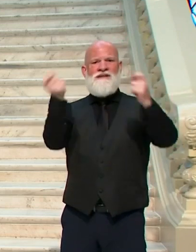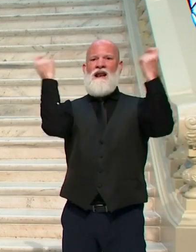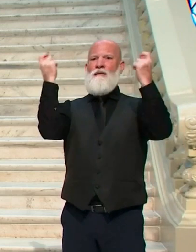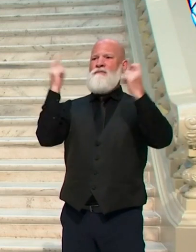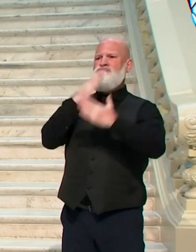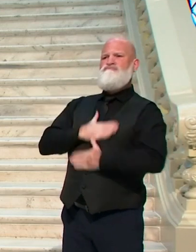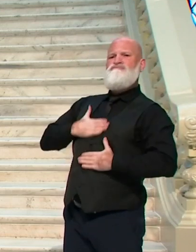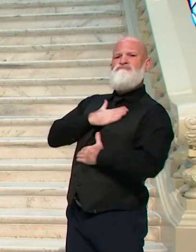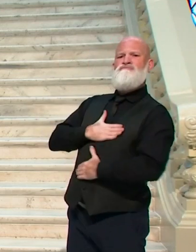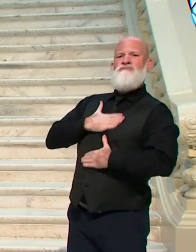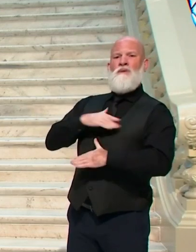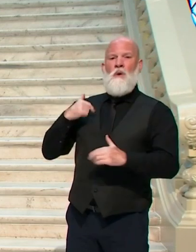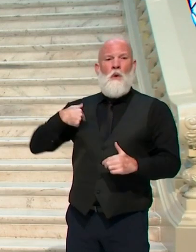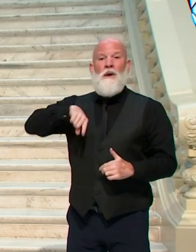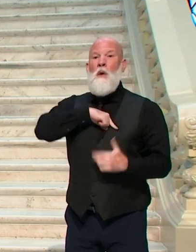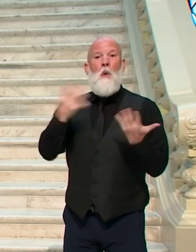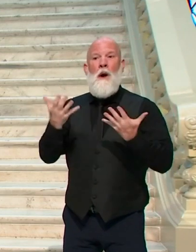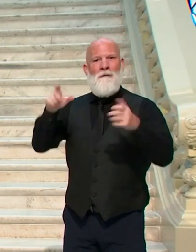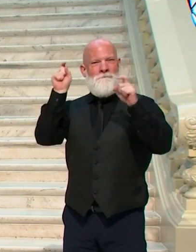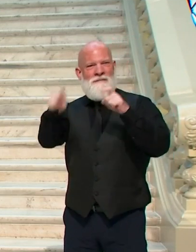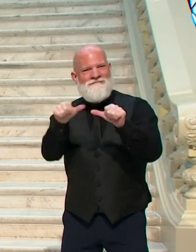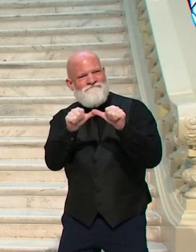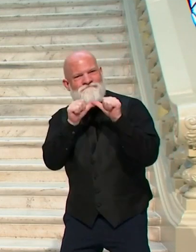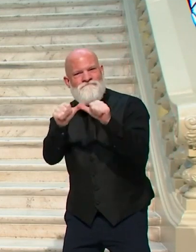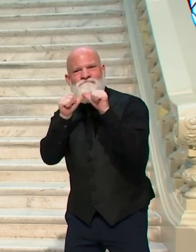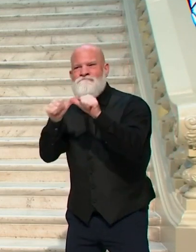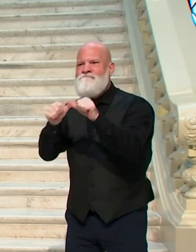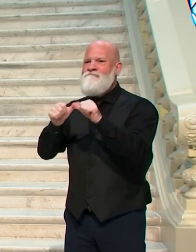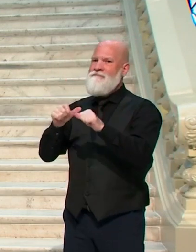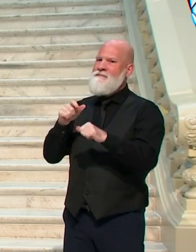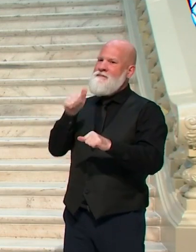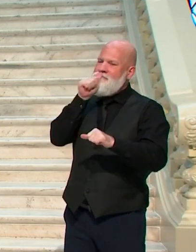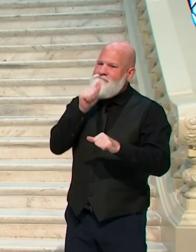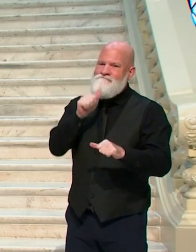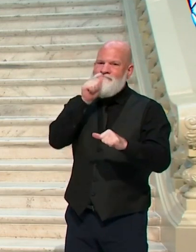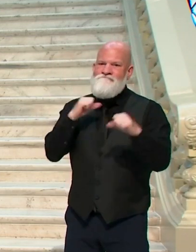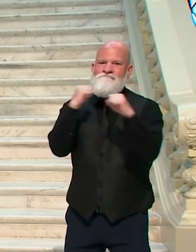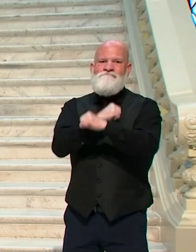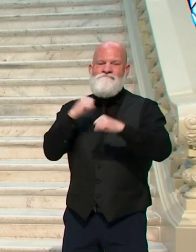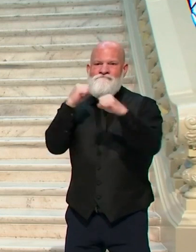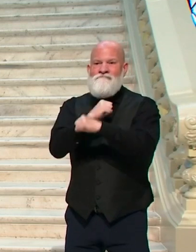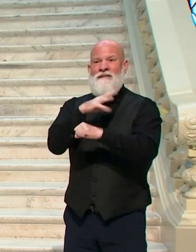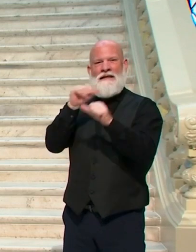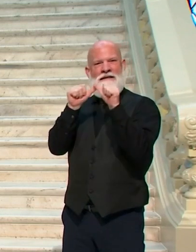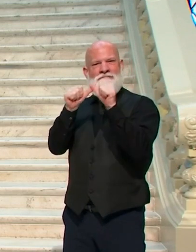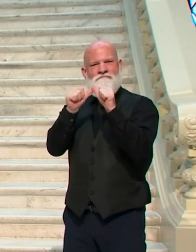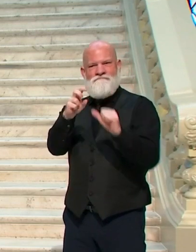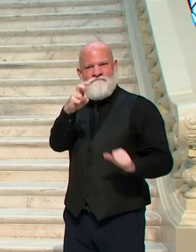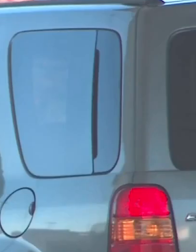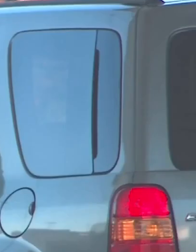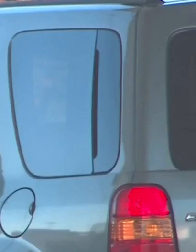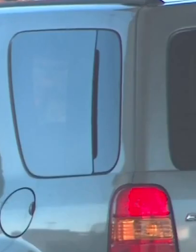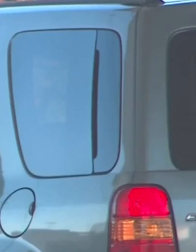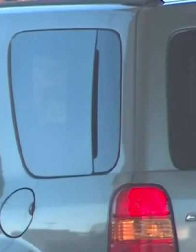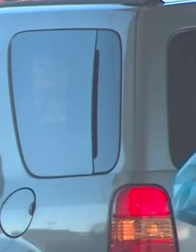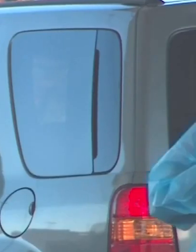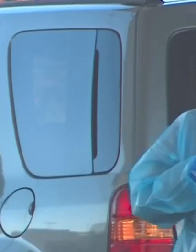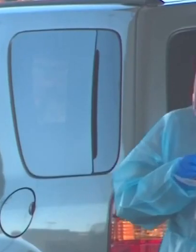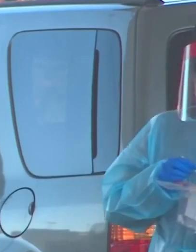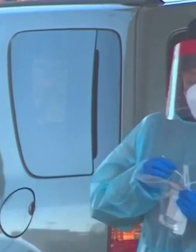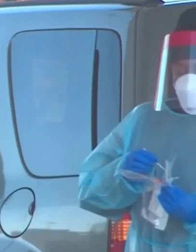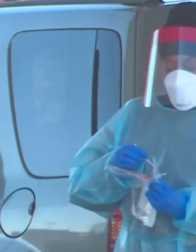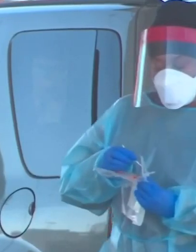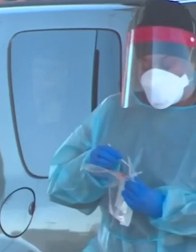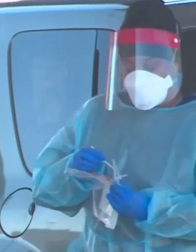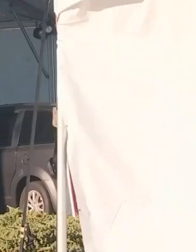to hunker down. Let's stay vigilant and resolve to act in the best interest of our fellow citizens. State leaders also